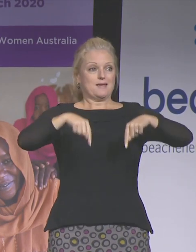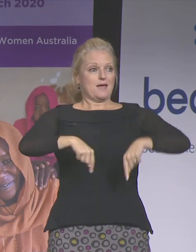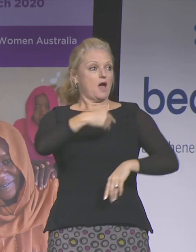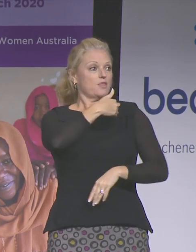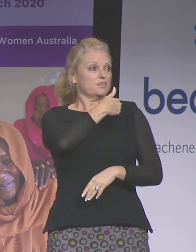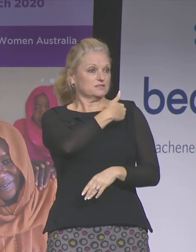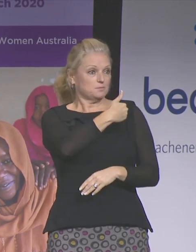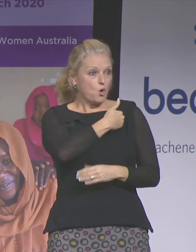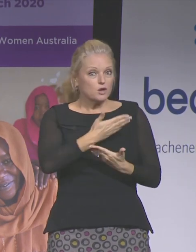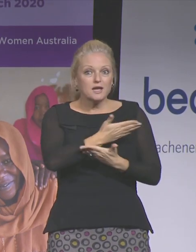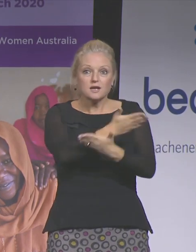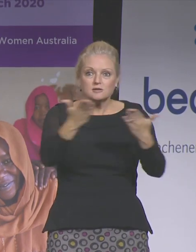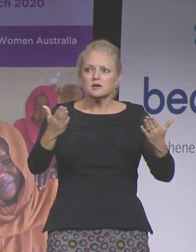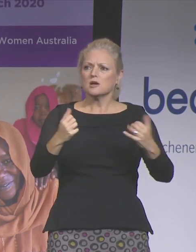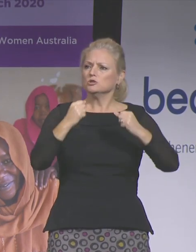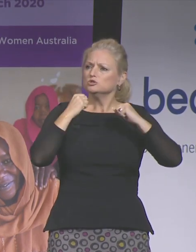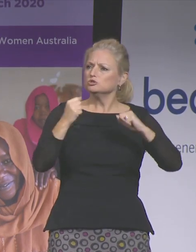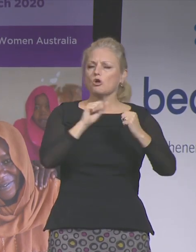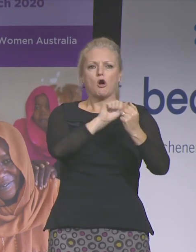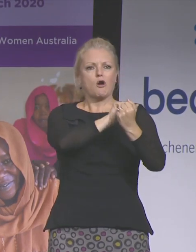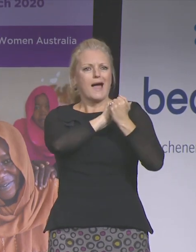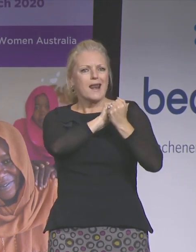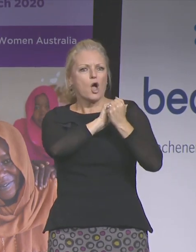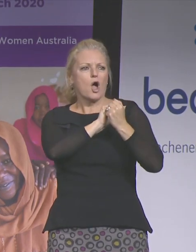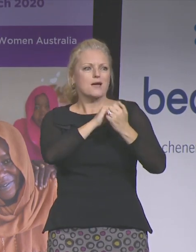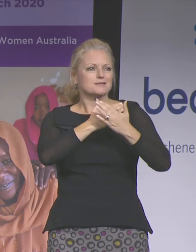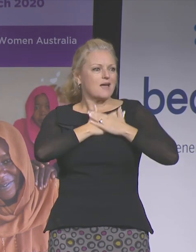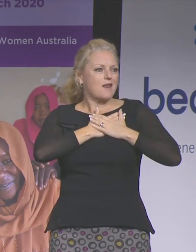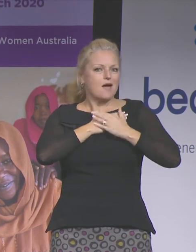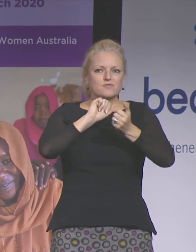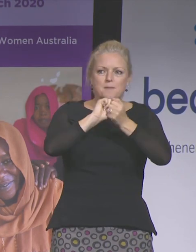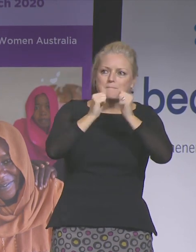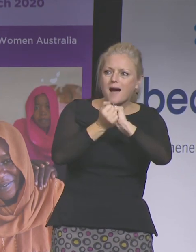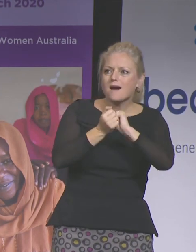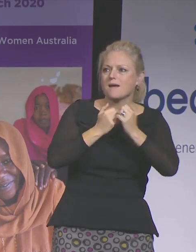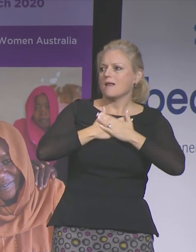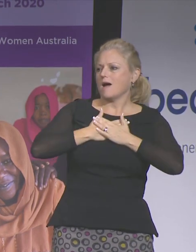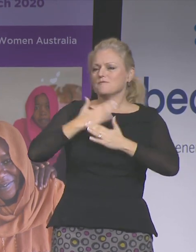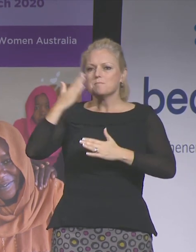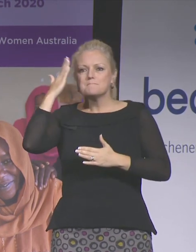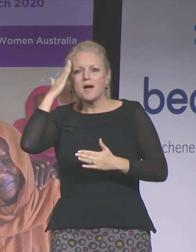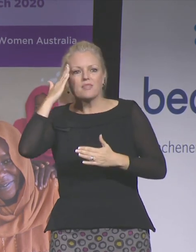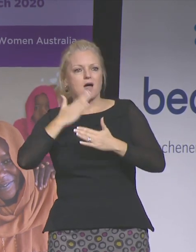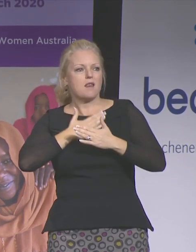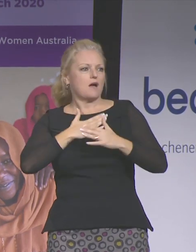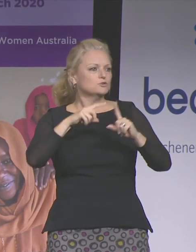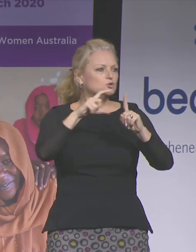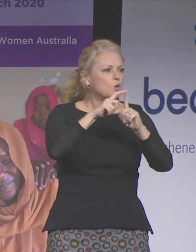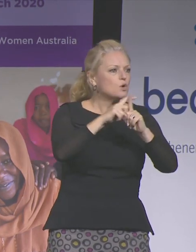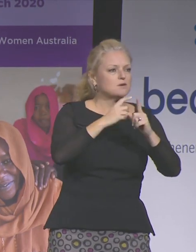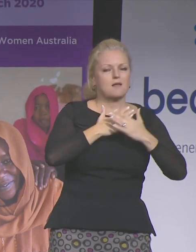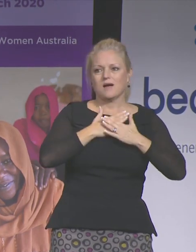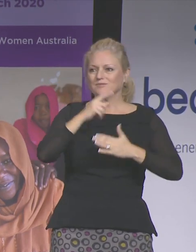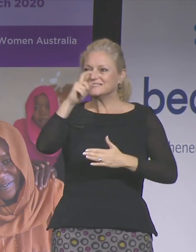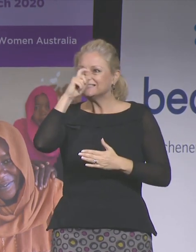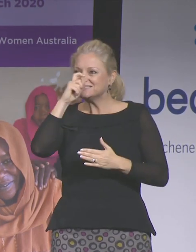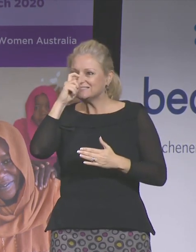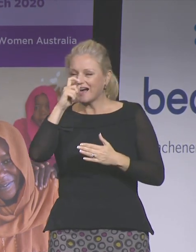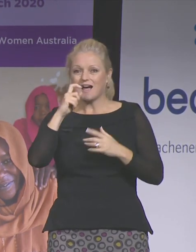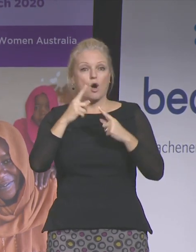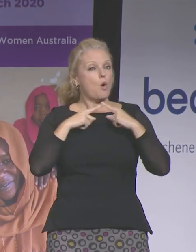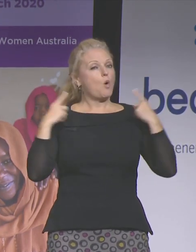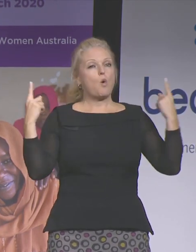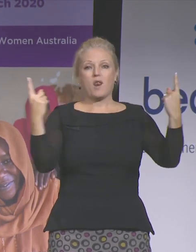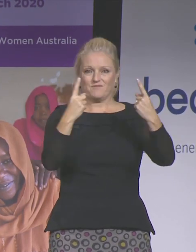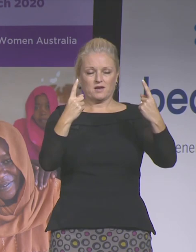allies, those men who love their partners, their daughters, their mothers and sisters, we are all in this together. 25